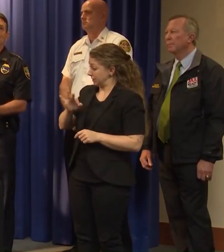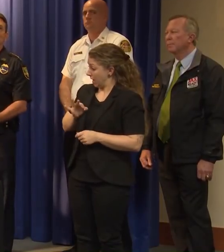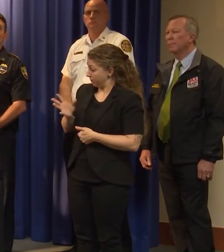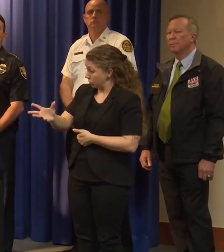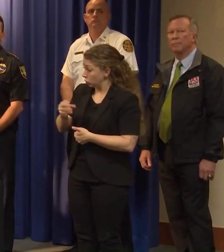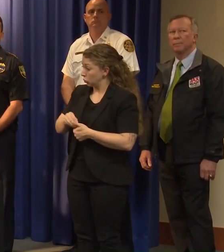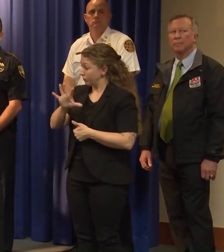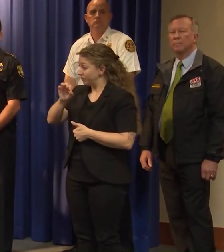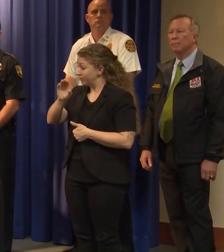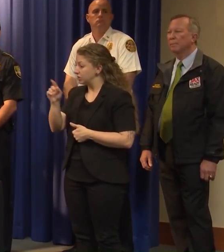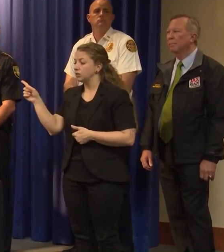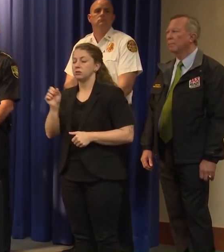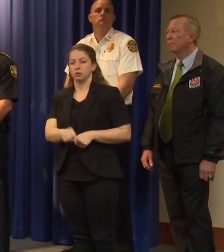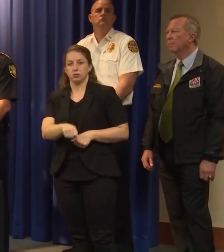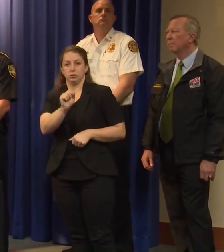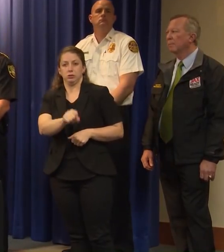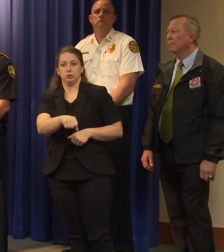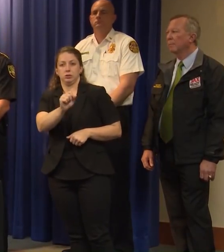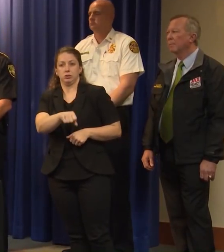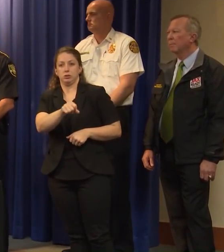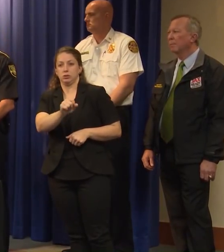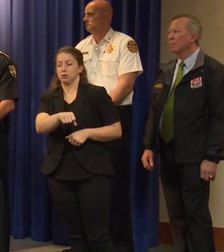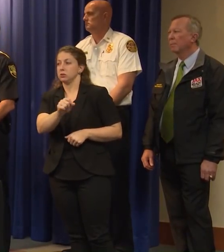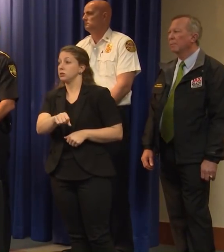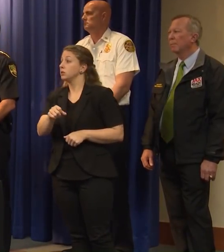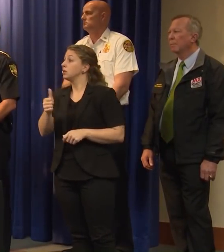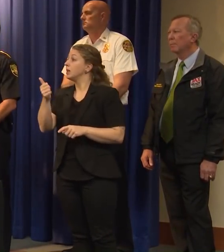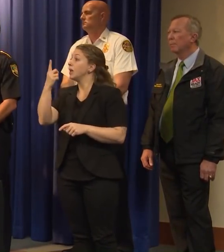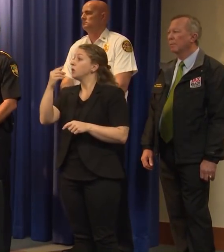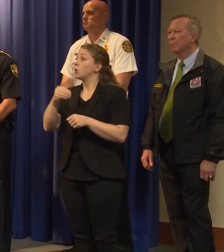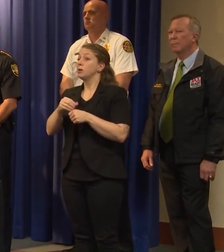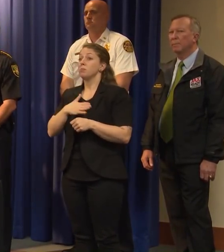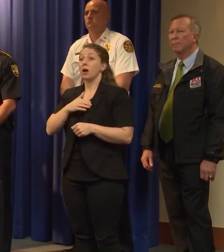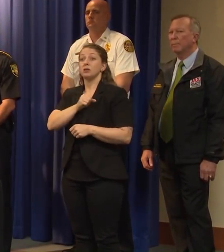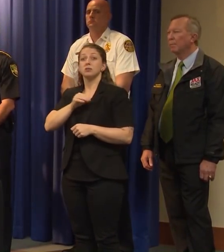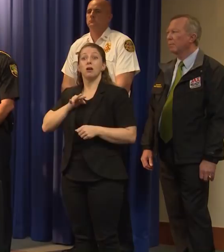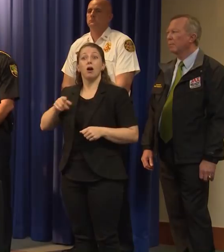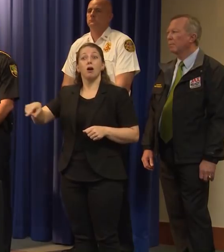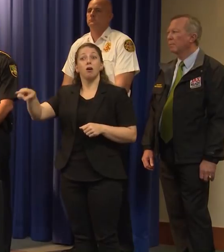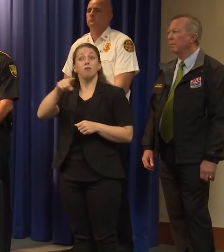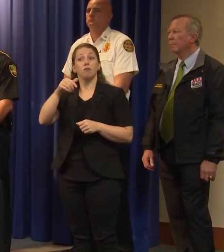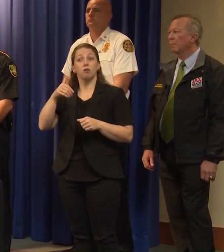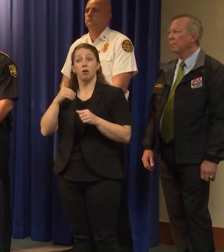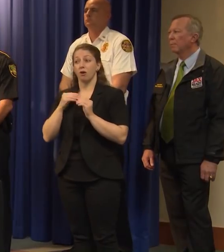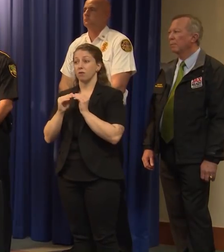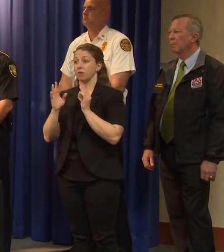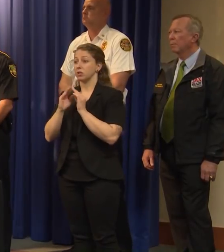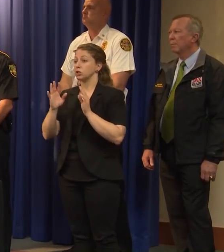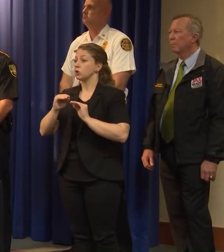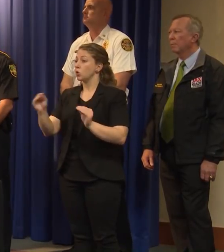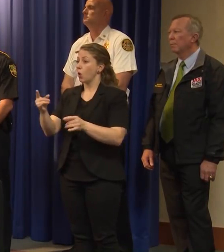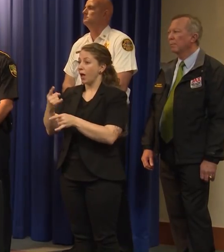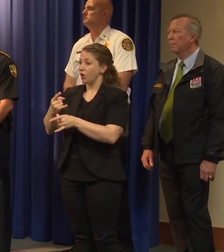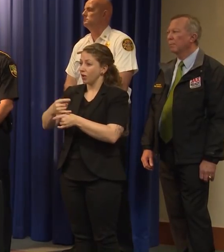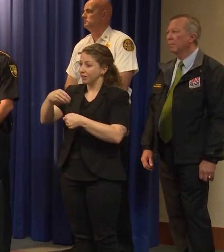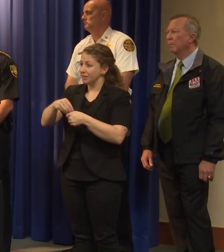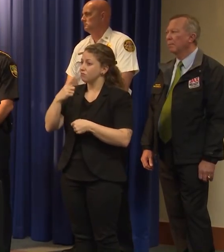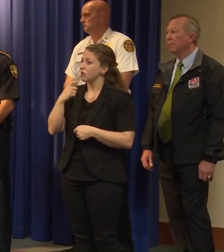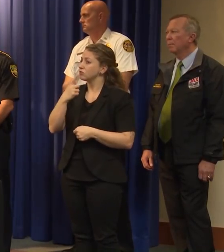Yes. Yes. And I don't, is anyone in my administration of clarification on the, it's no alcohol in restaurants.